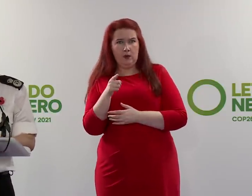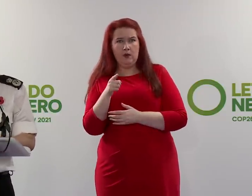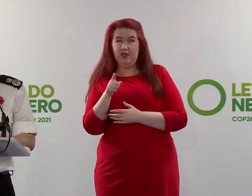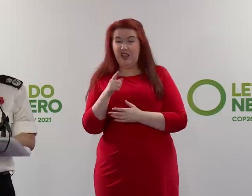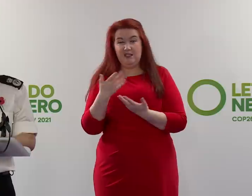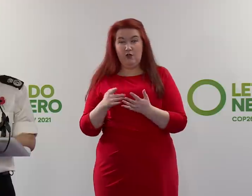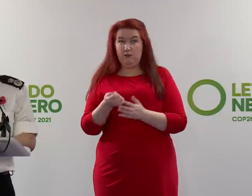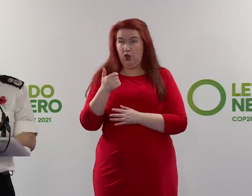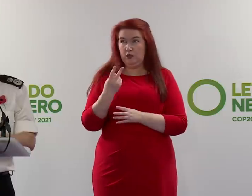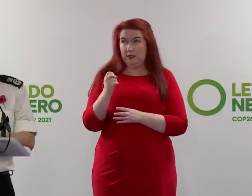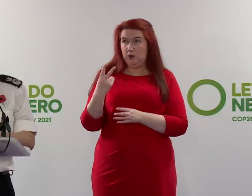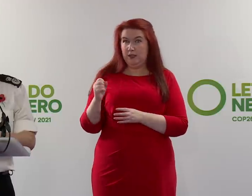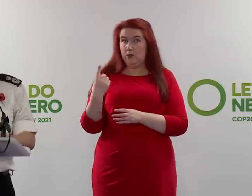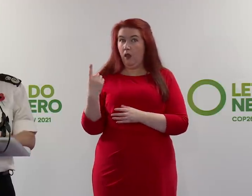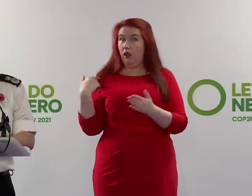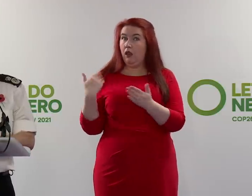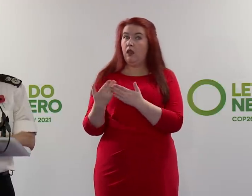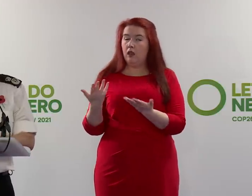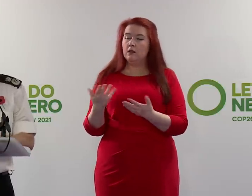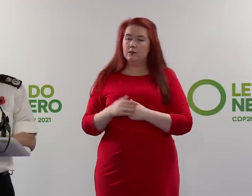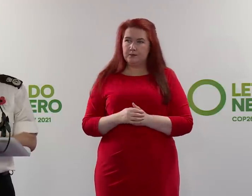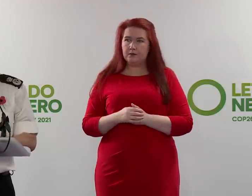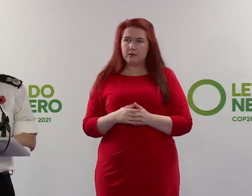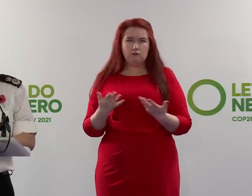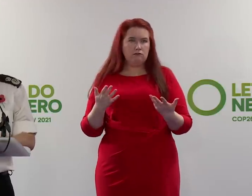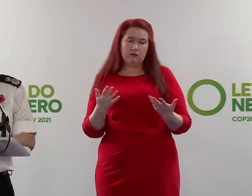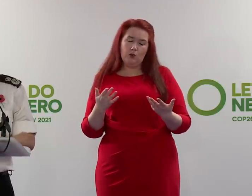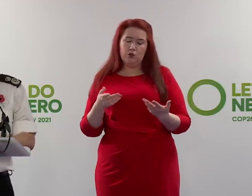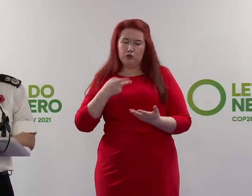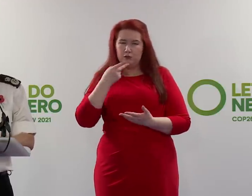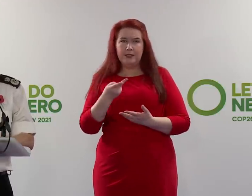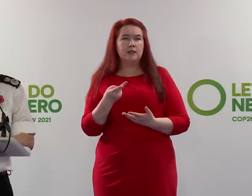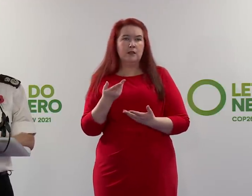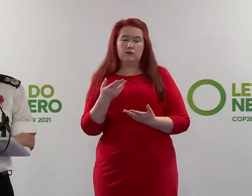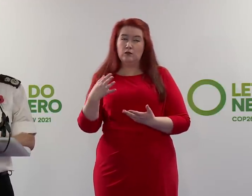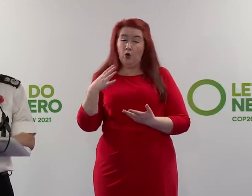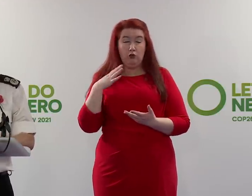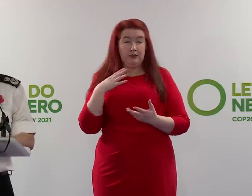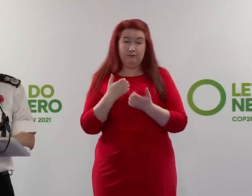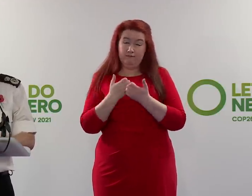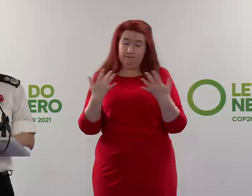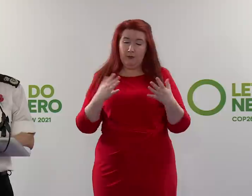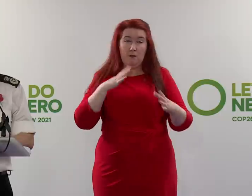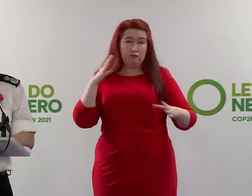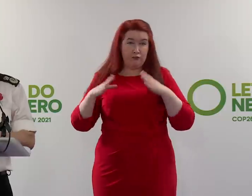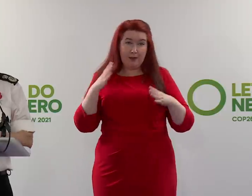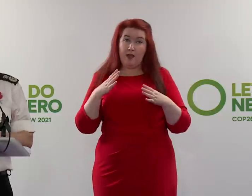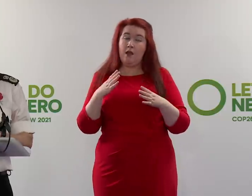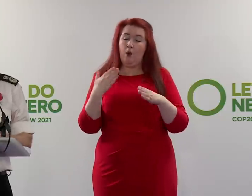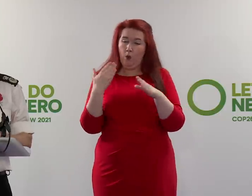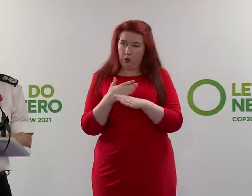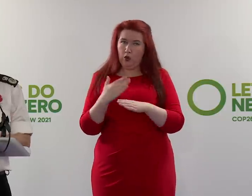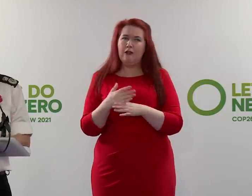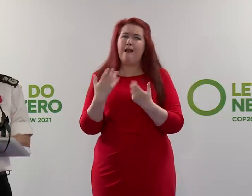2021. So again, I would just reiterate, there has been an enormous amount of preparatory work in place. There are